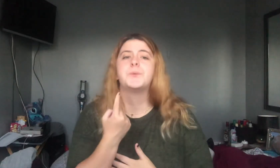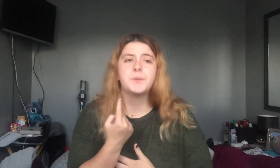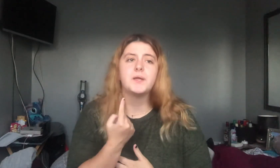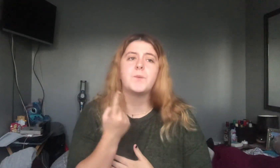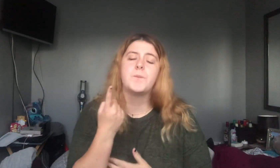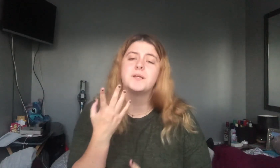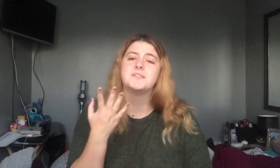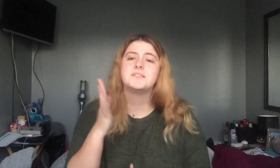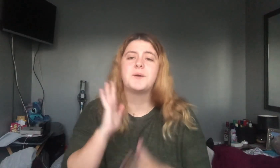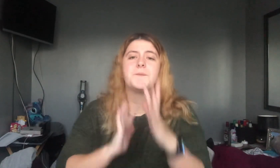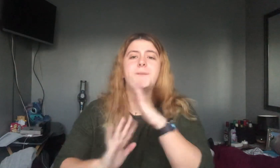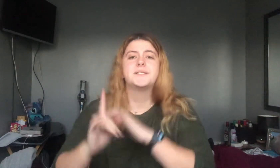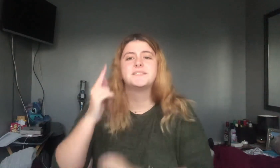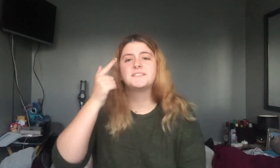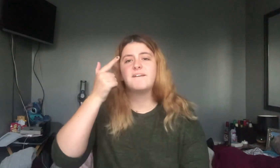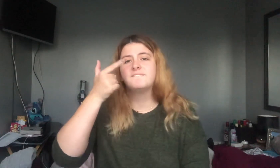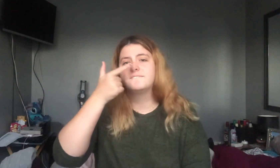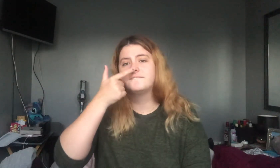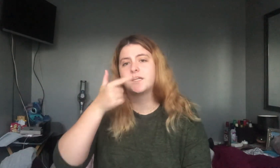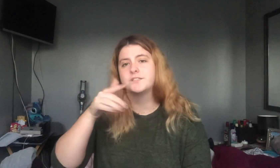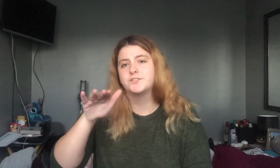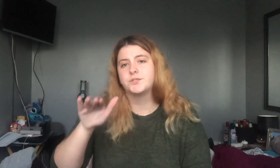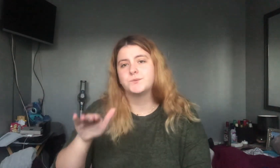Once I was seven years old.